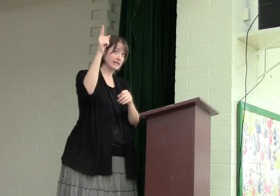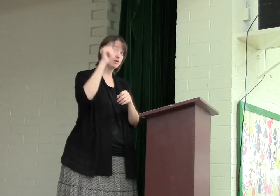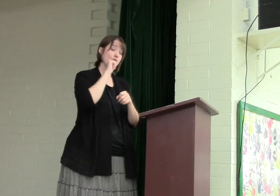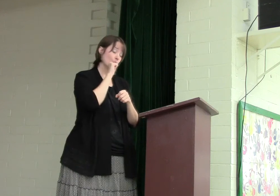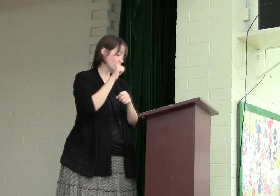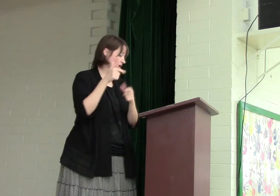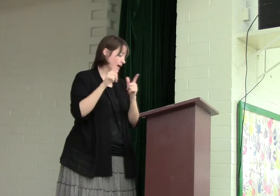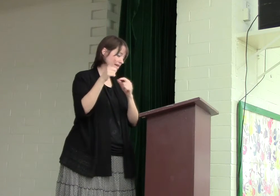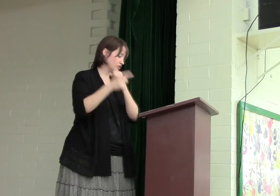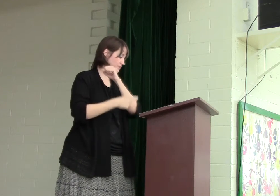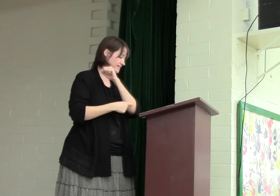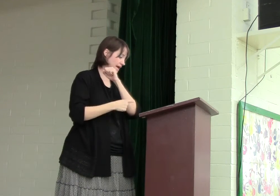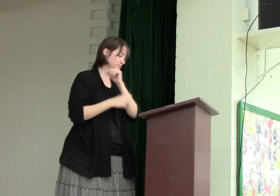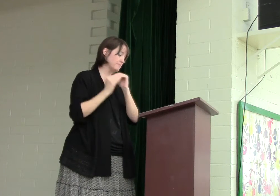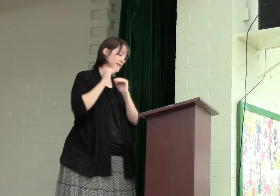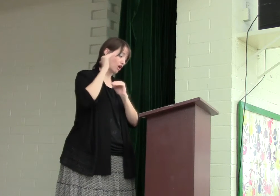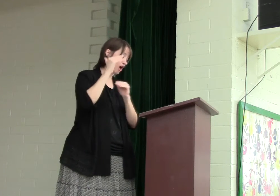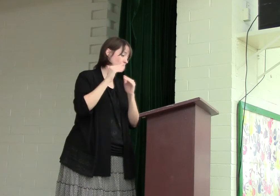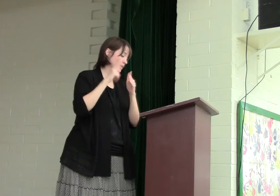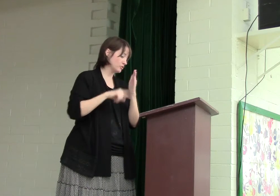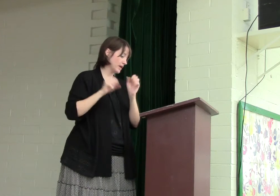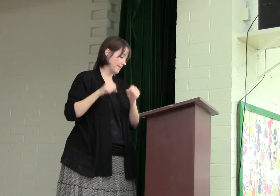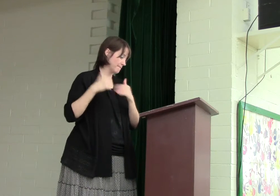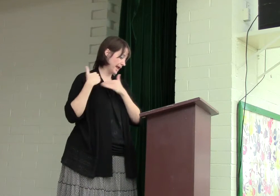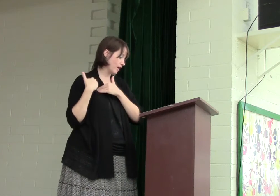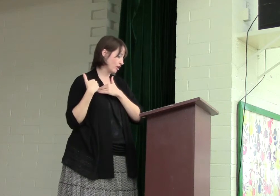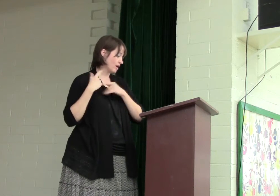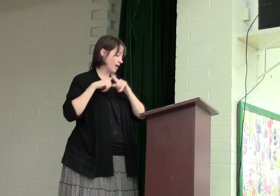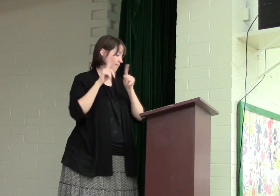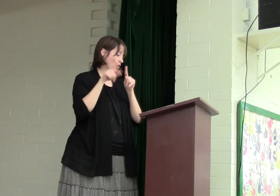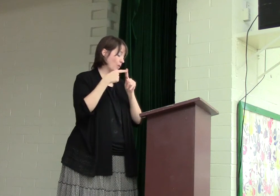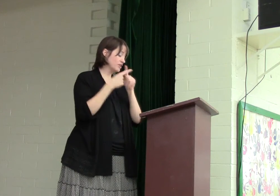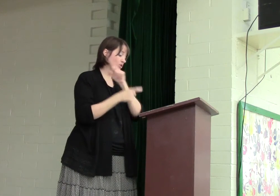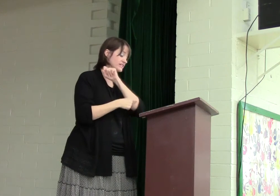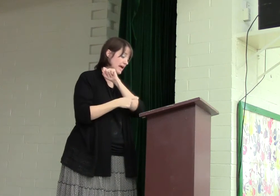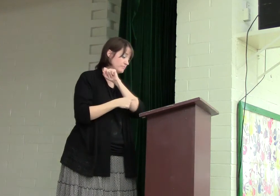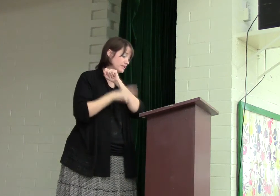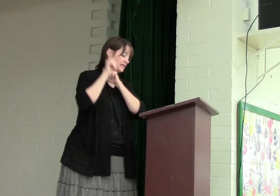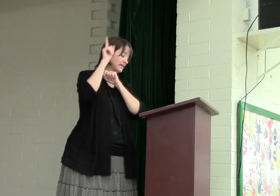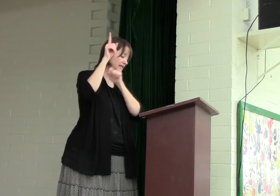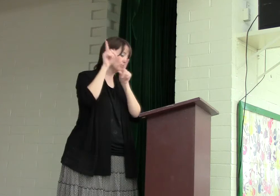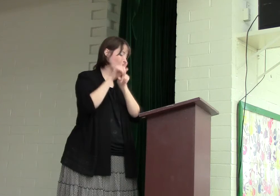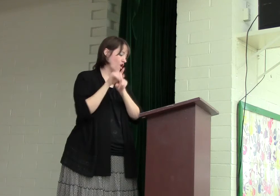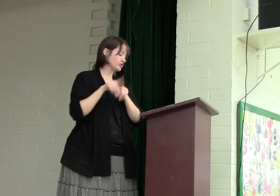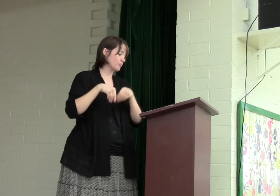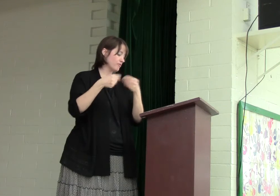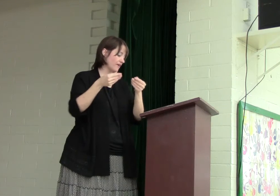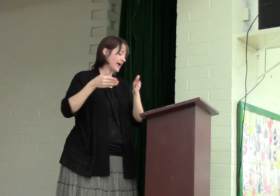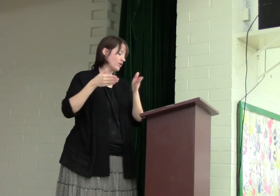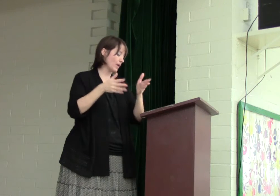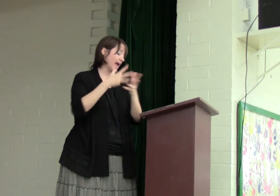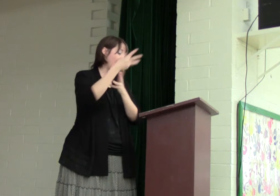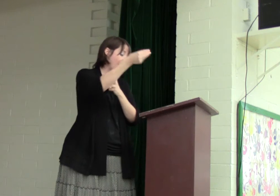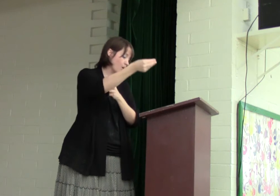will not let you be tempted beyond what you can bear. But when you are tempted, he will also provide a way out